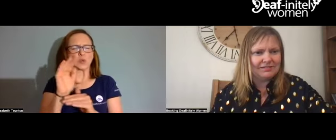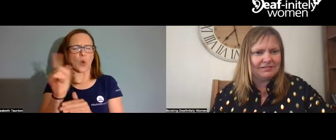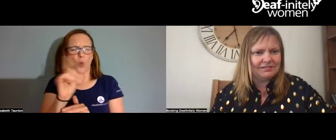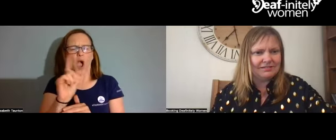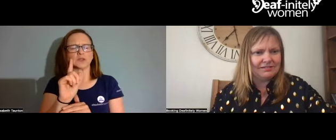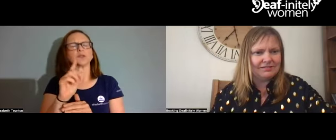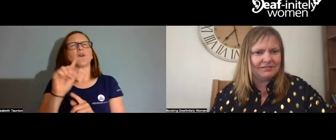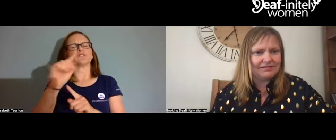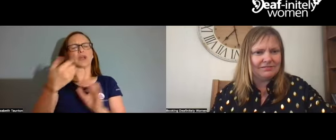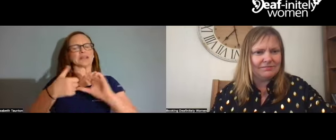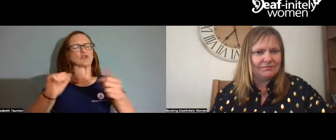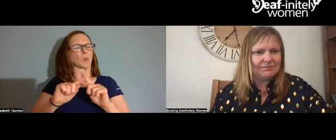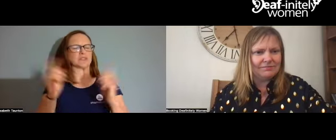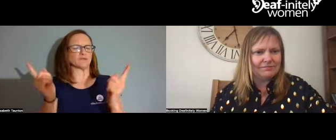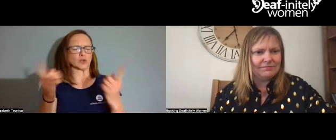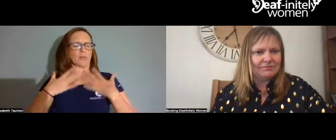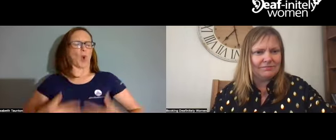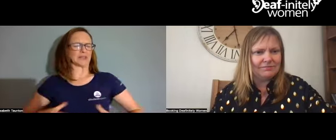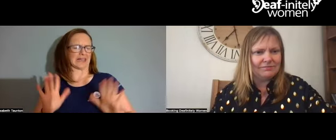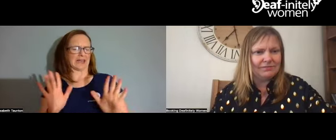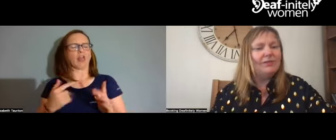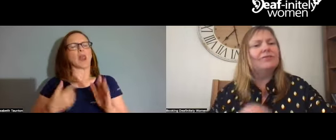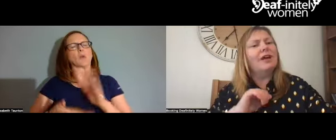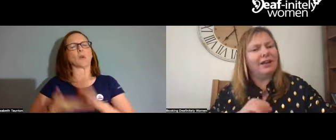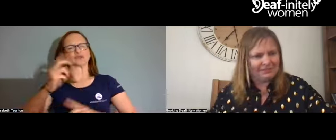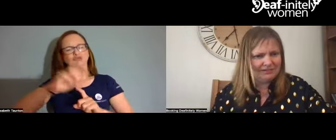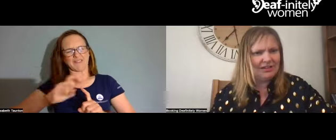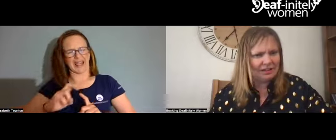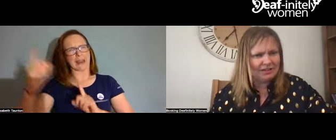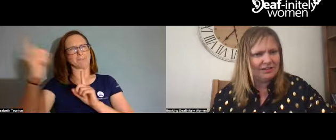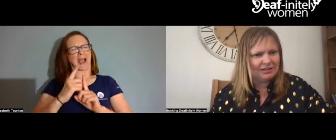So I was thinking about what to do. So I had a first degree with this body.